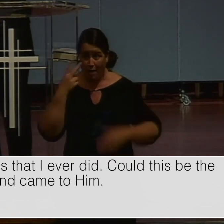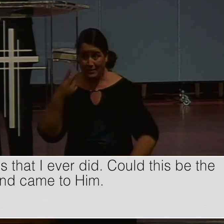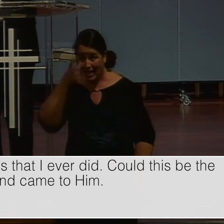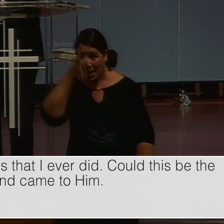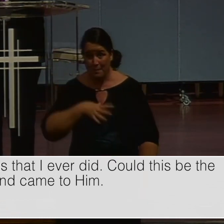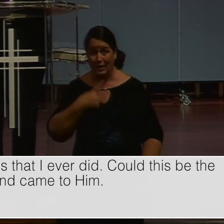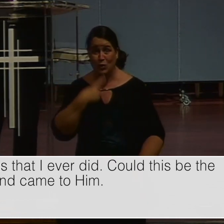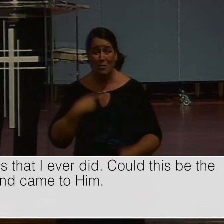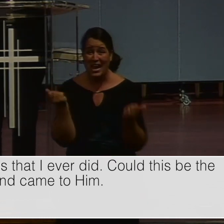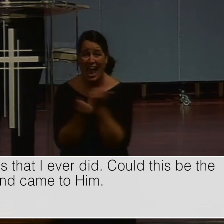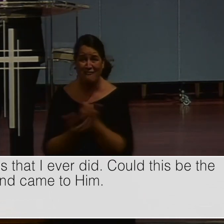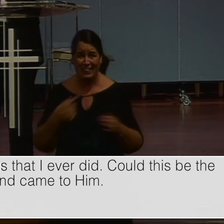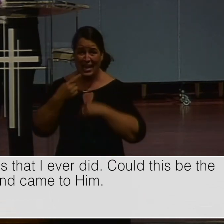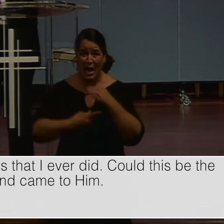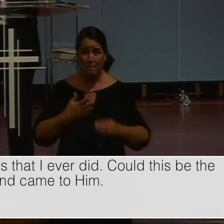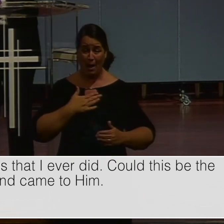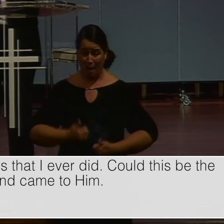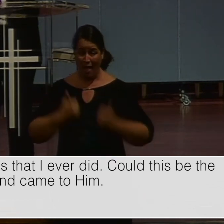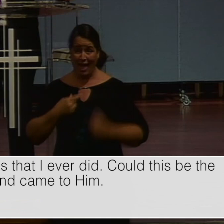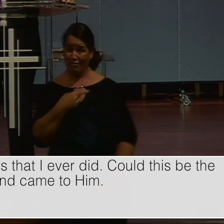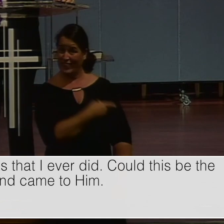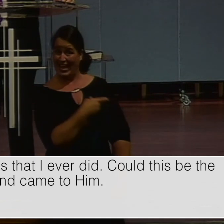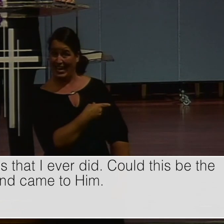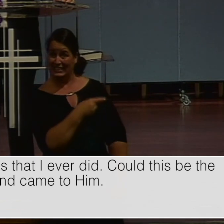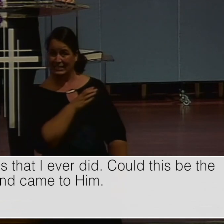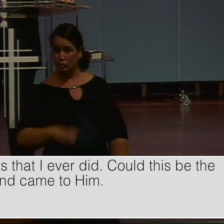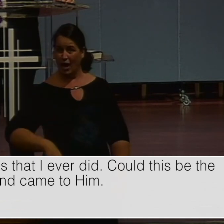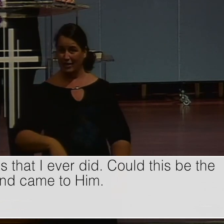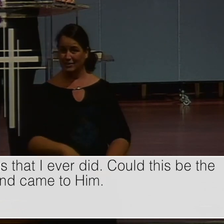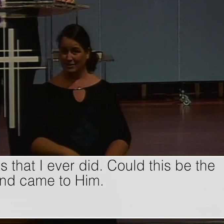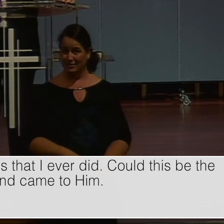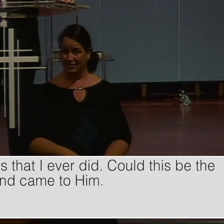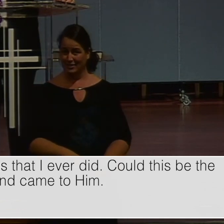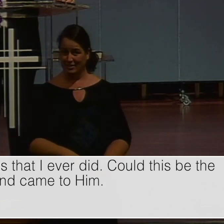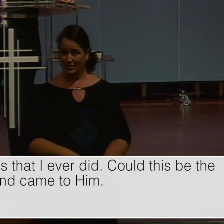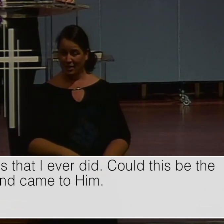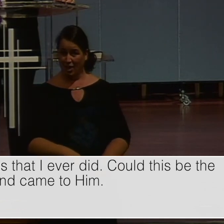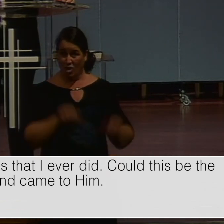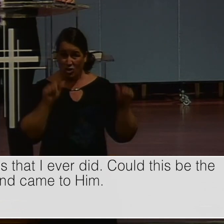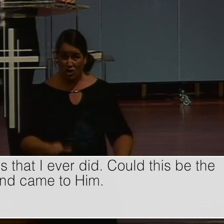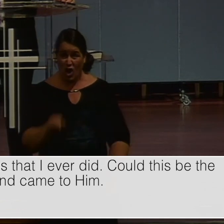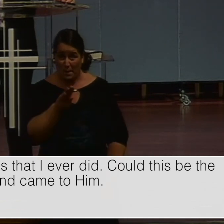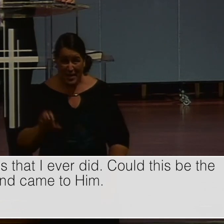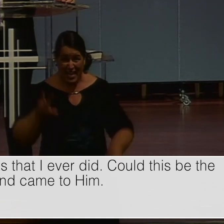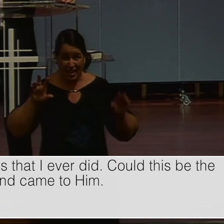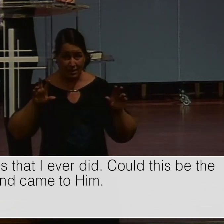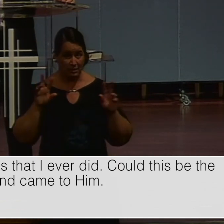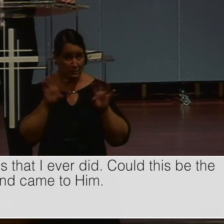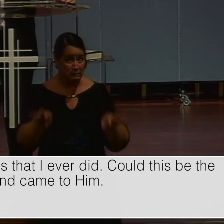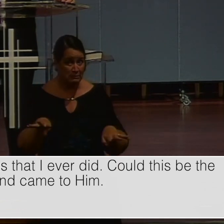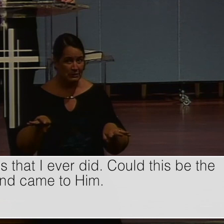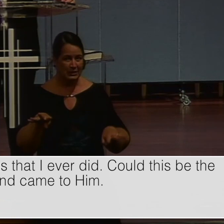man who told me. All things. Only. Only. This must be. The Christ. Could this be the Christ. They went out from the